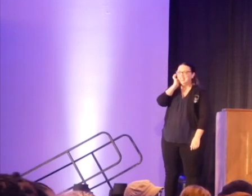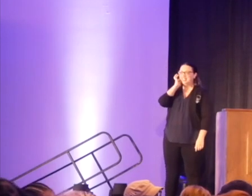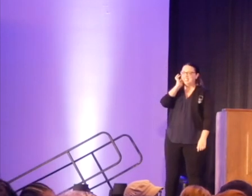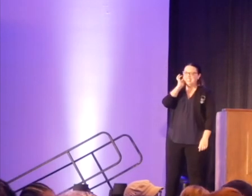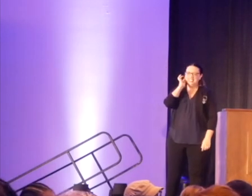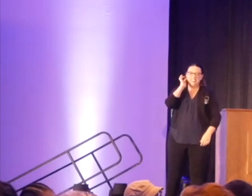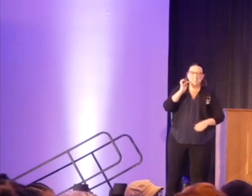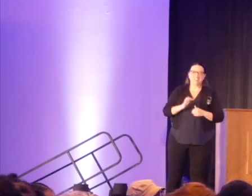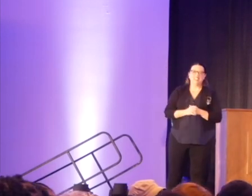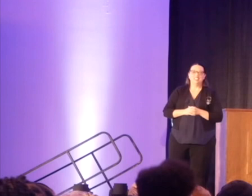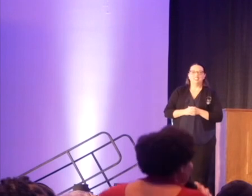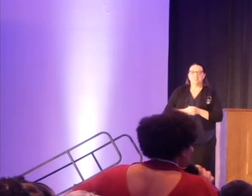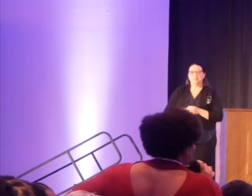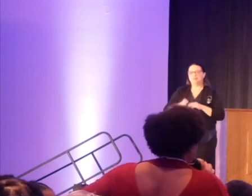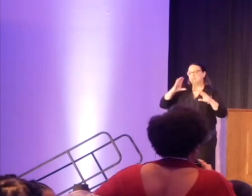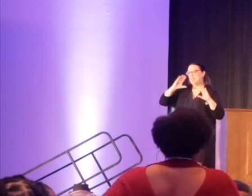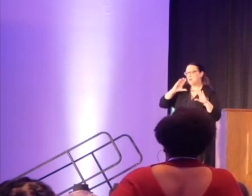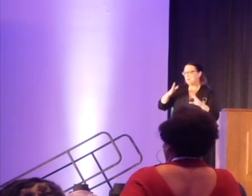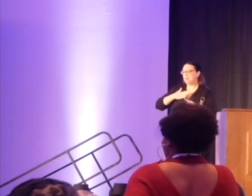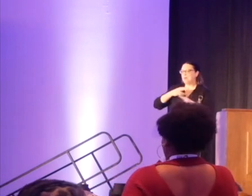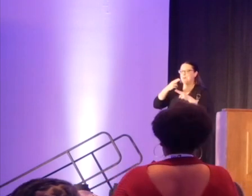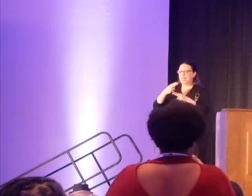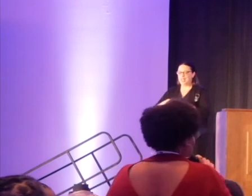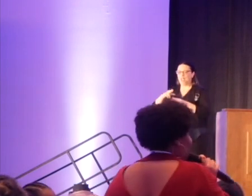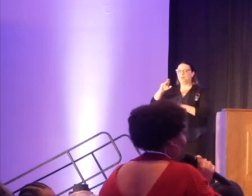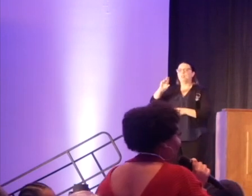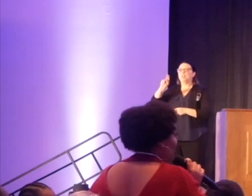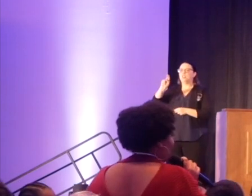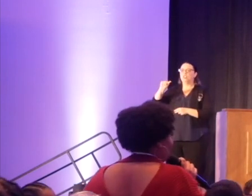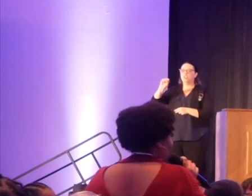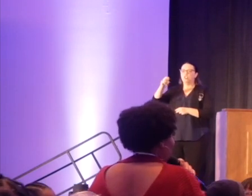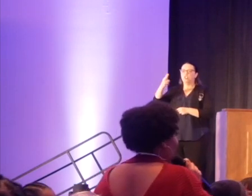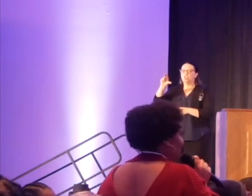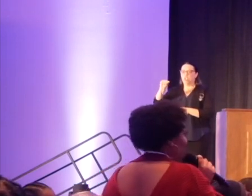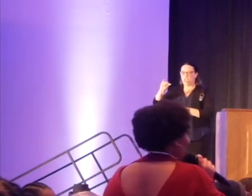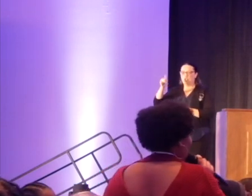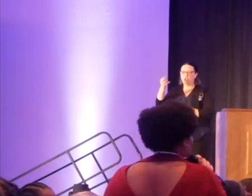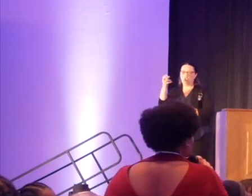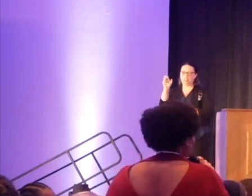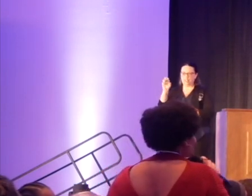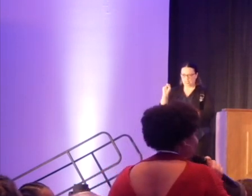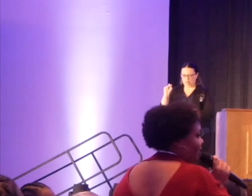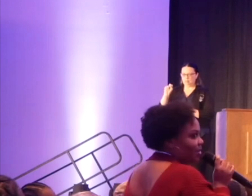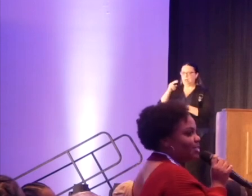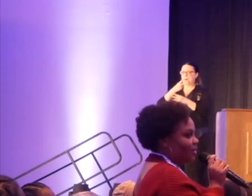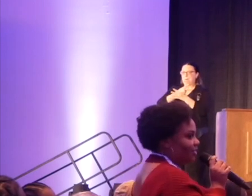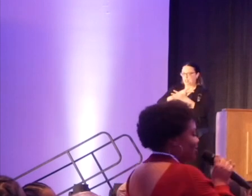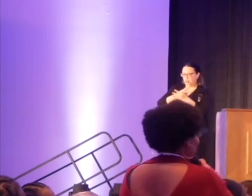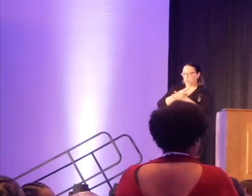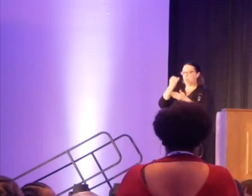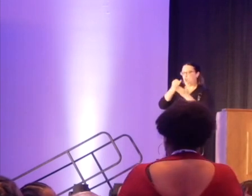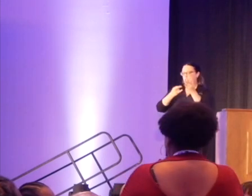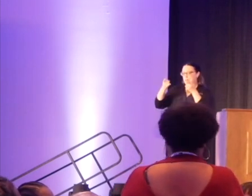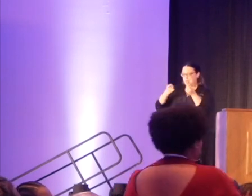Yes. Okay. Hello. My name is Linda Shea Johnson. I'm a Master of Arts Management student at Columbia, graduating in May as